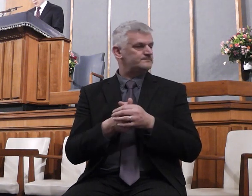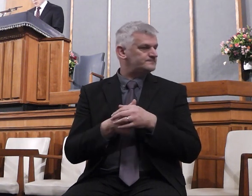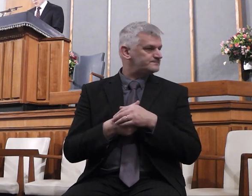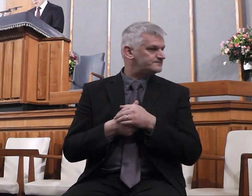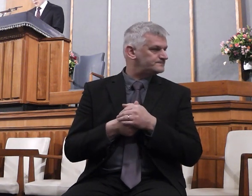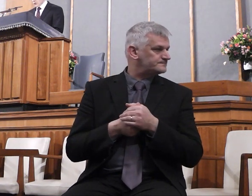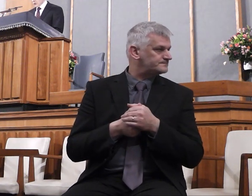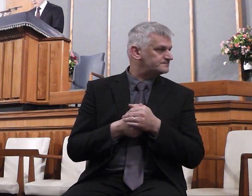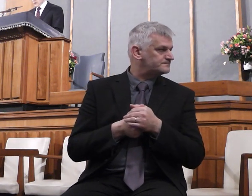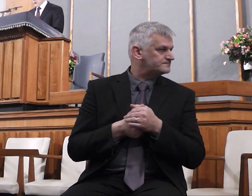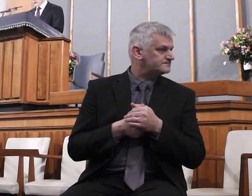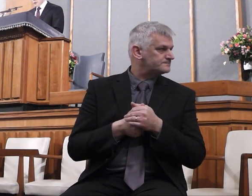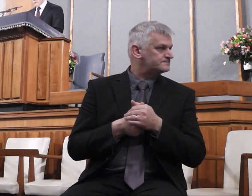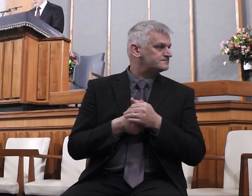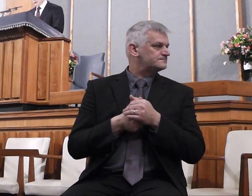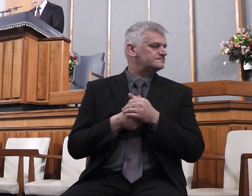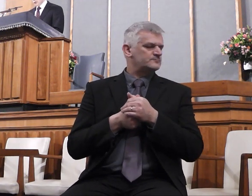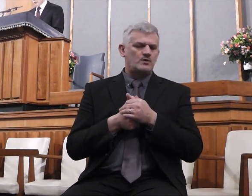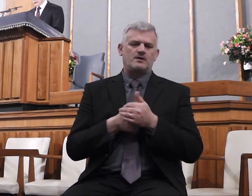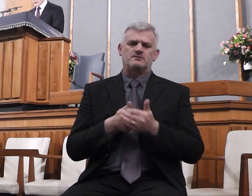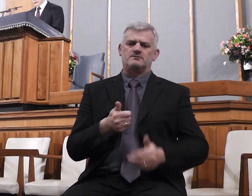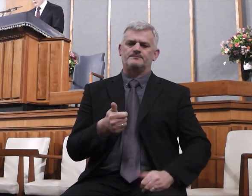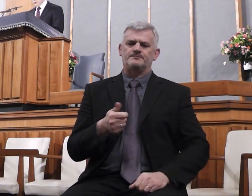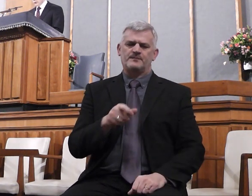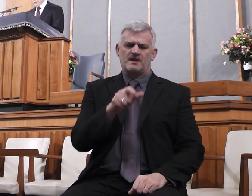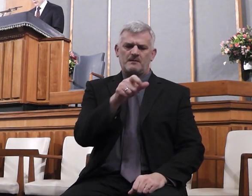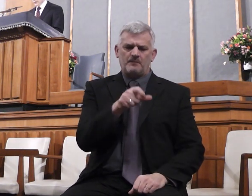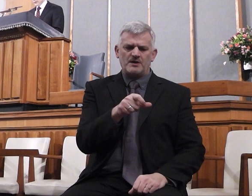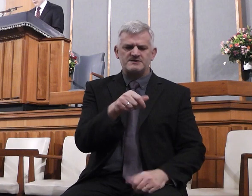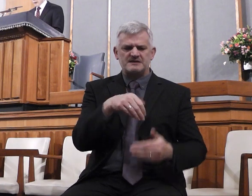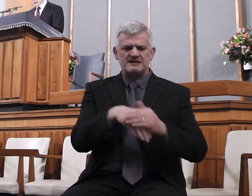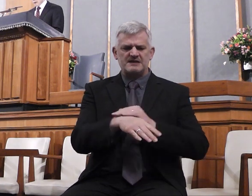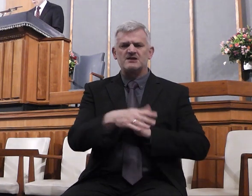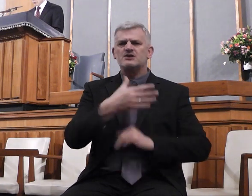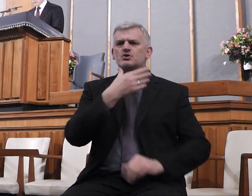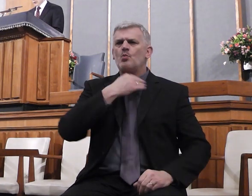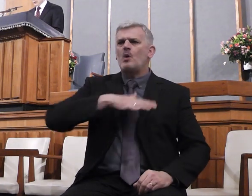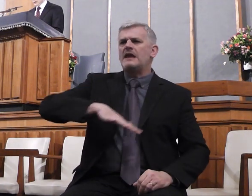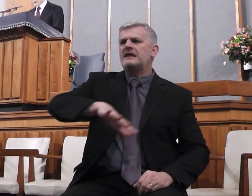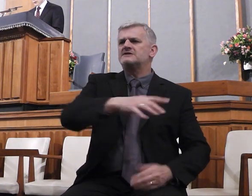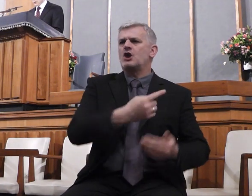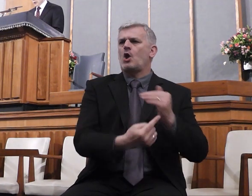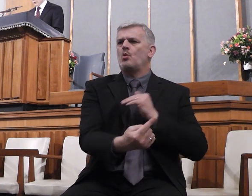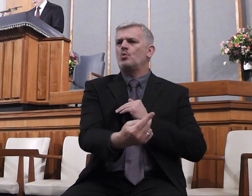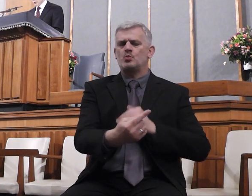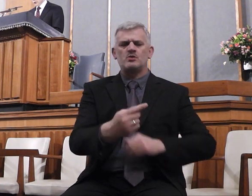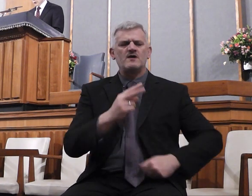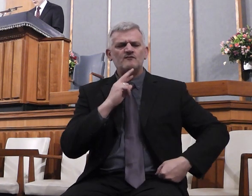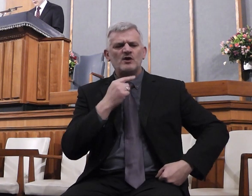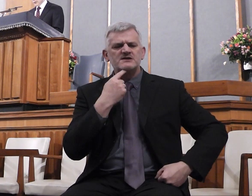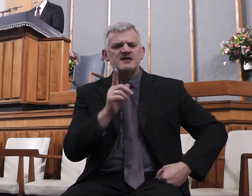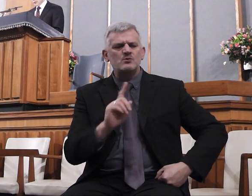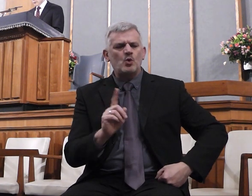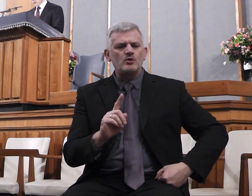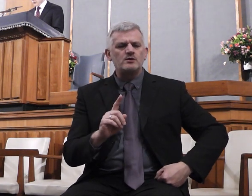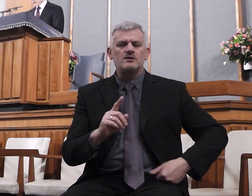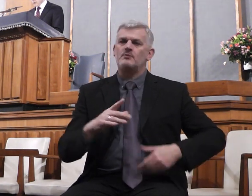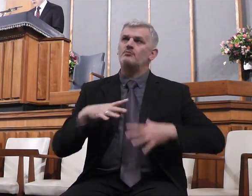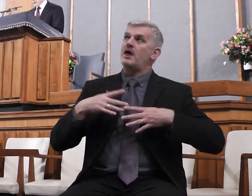The voice of him that crieth in the wilderness, prepare ye the way of the Lord, make straight